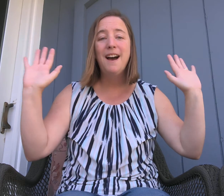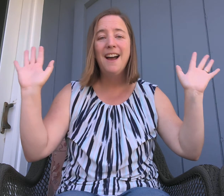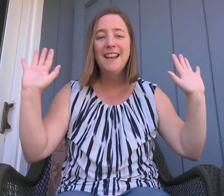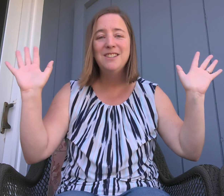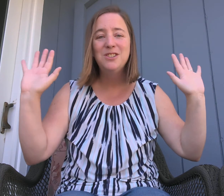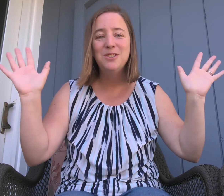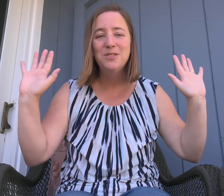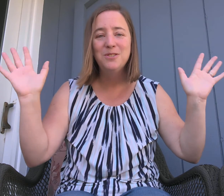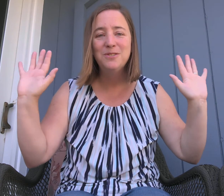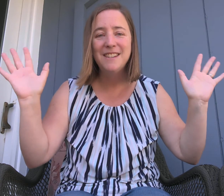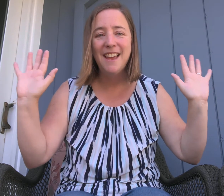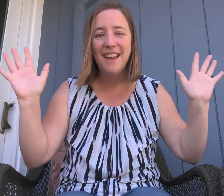today.